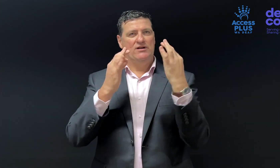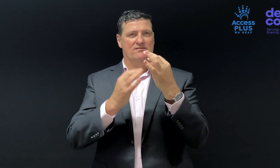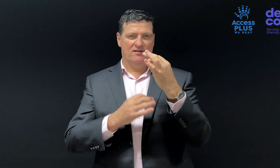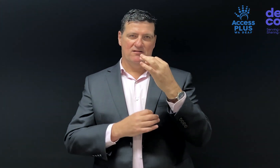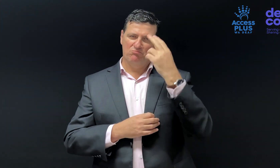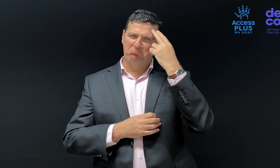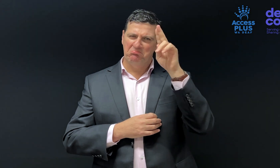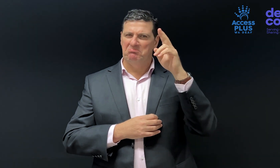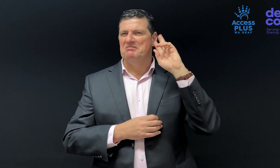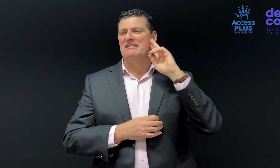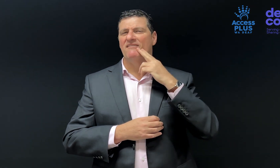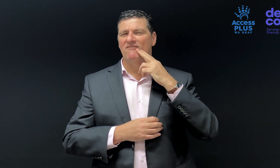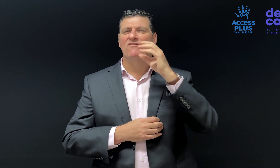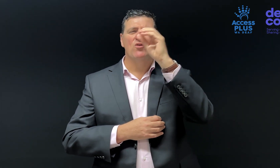organisation known as Deaf Connect.